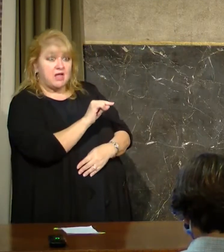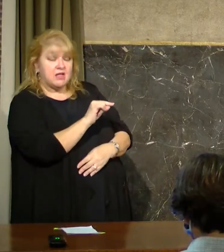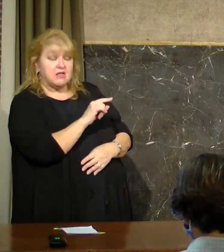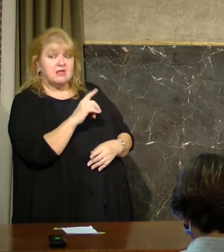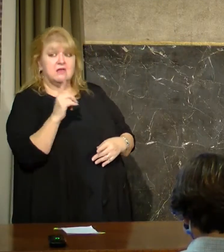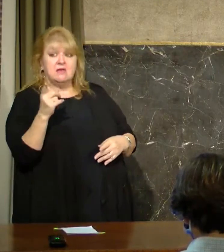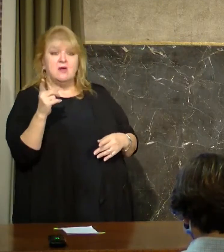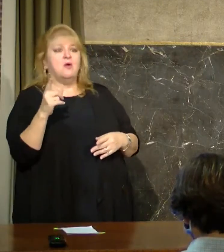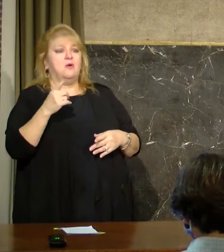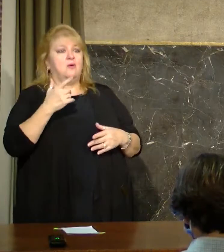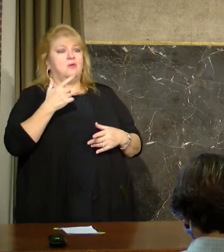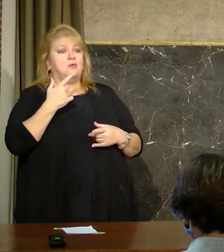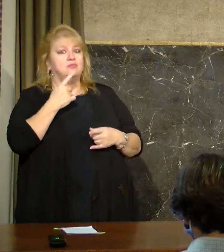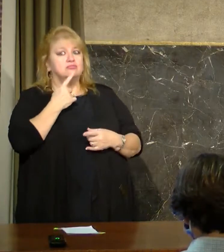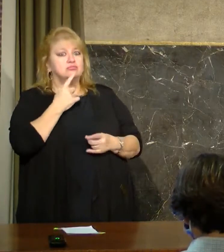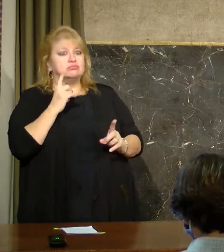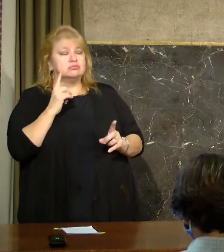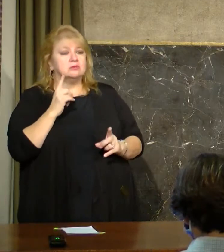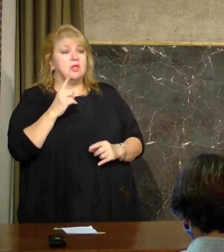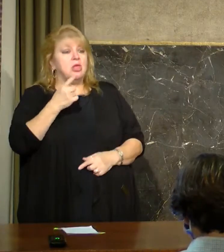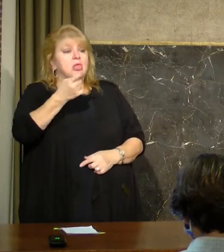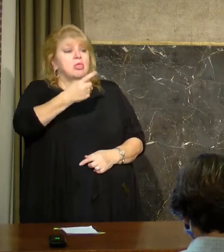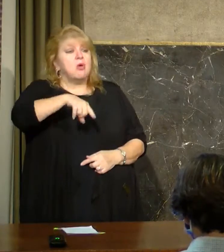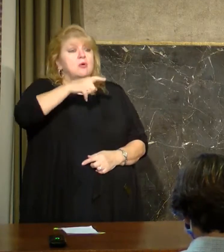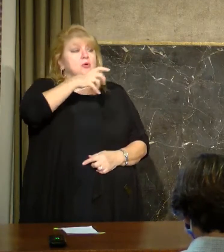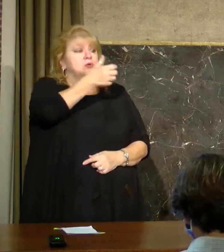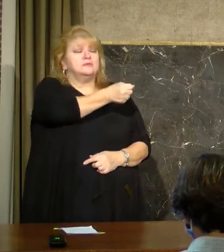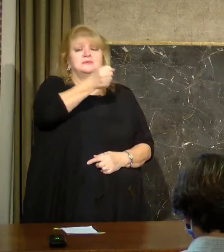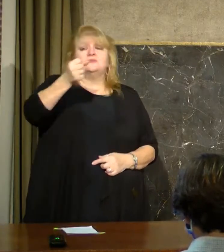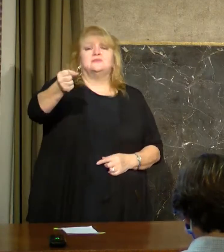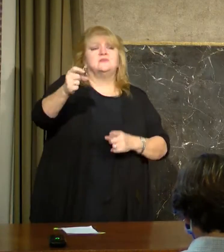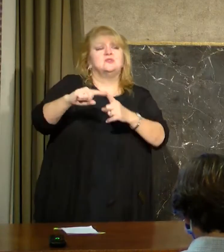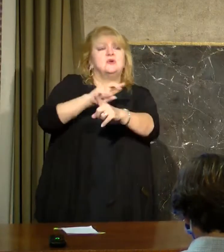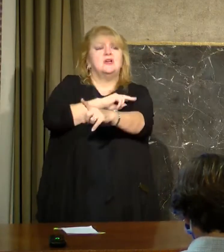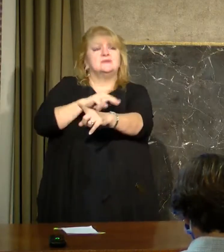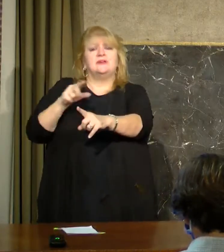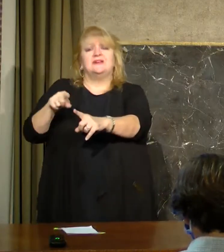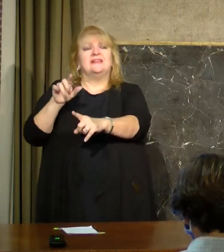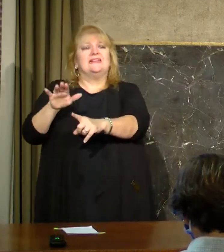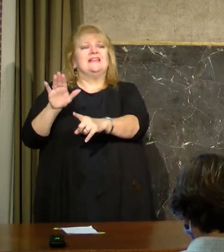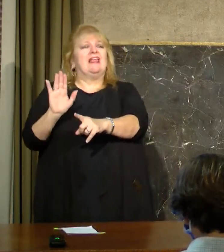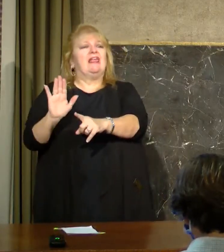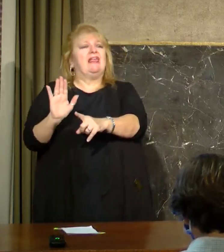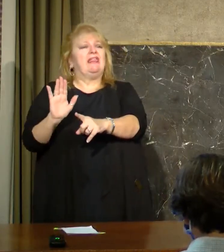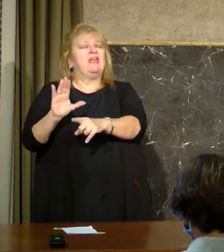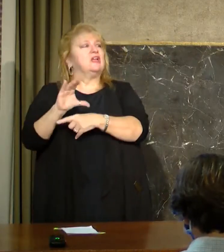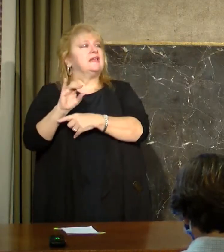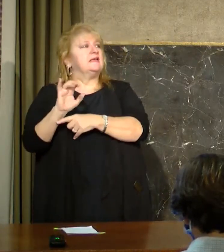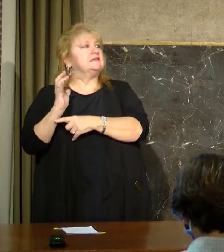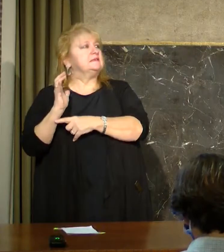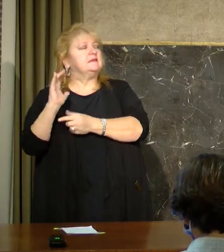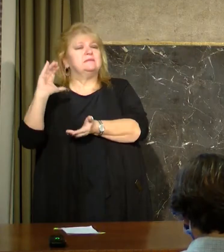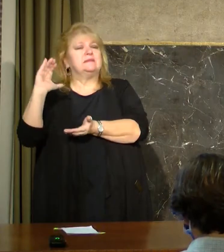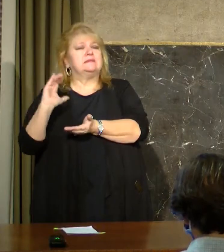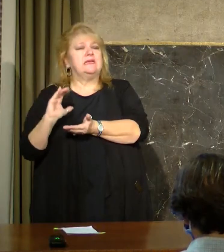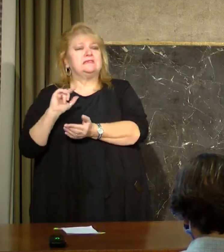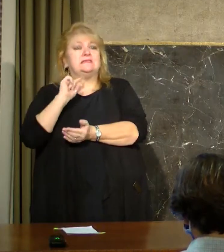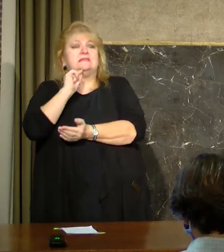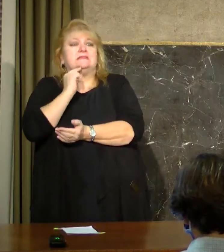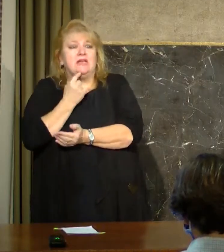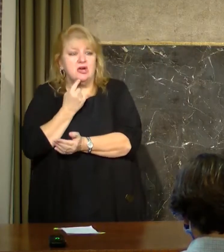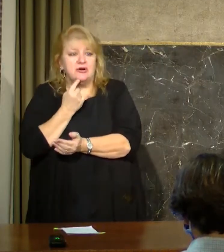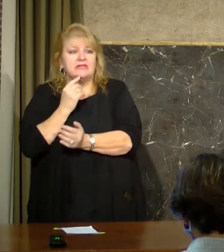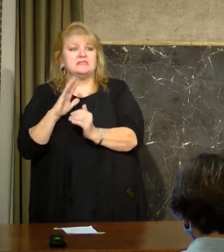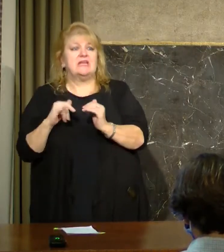for the few that have been hospitalized, their cases appear to be less acute than they otherwise would have been. And so these are some